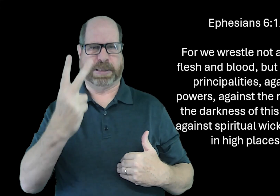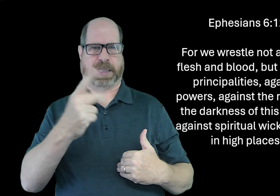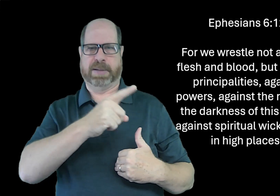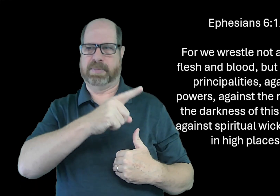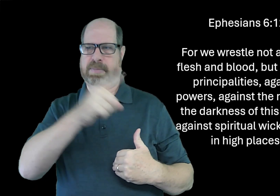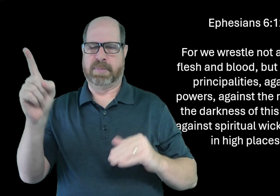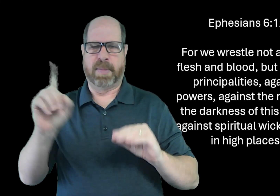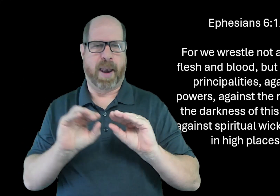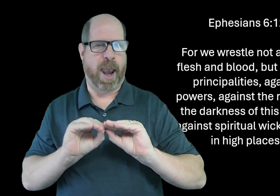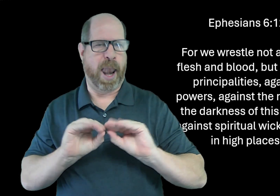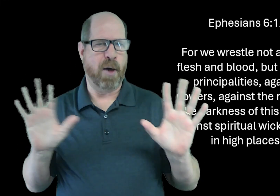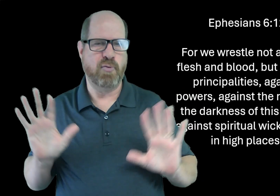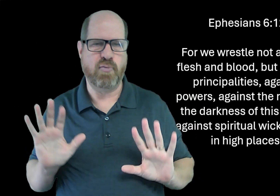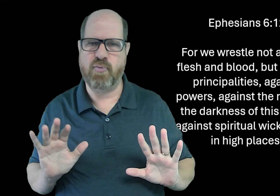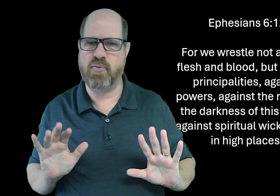We can see it very clearly.